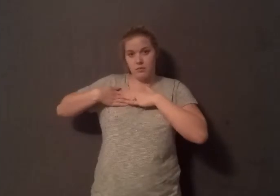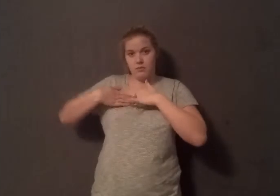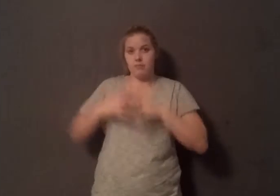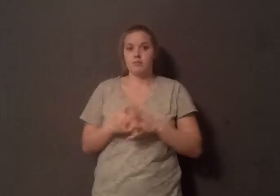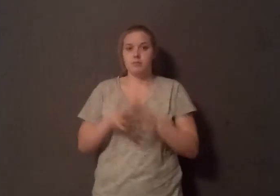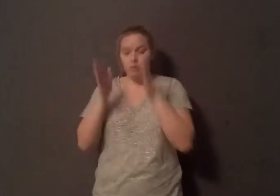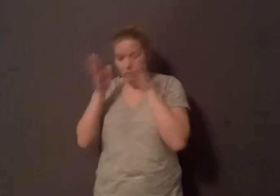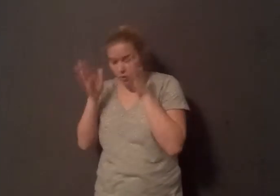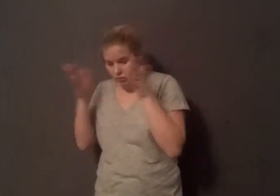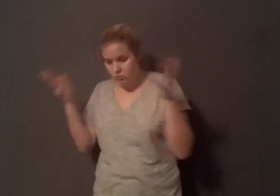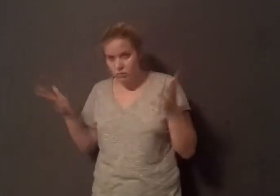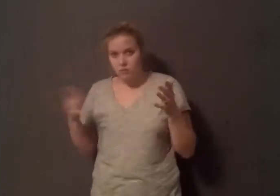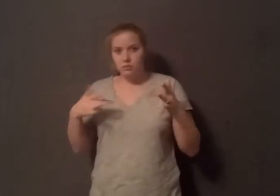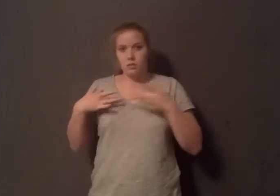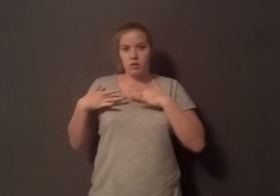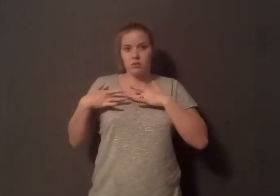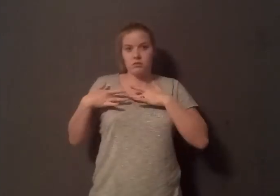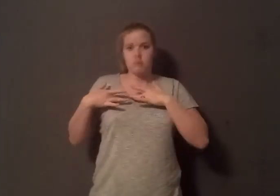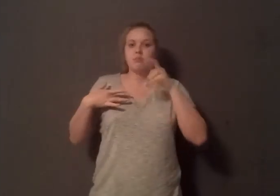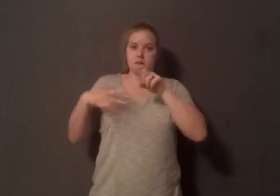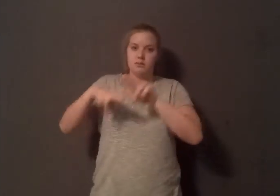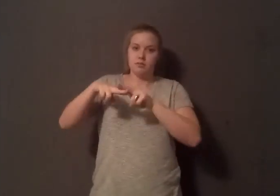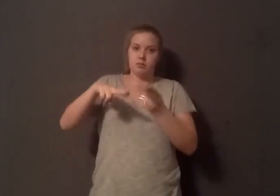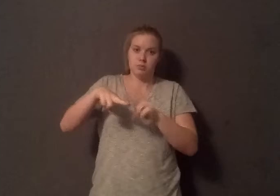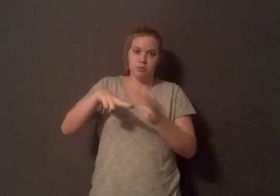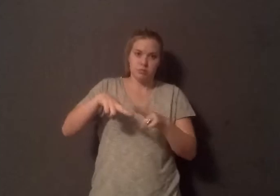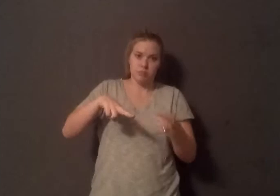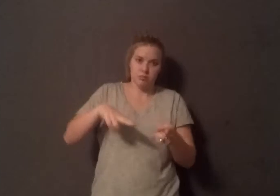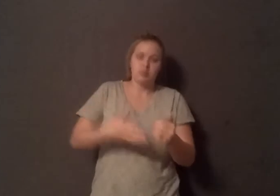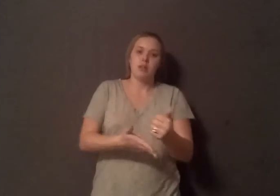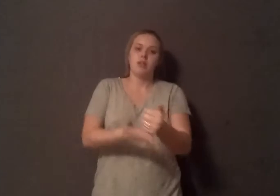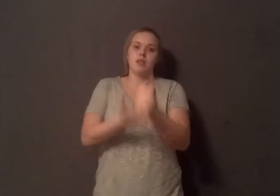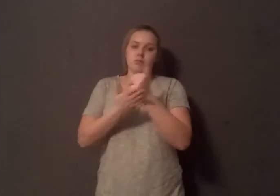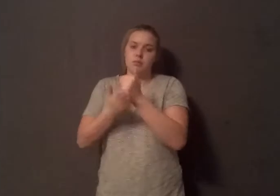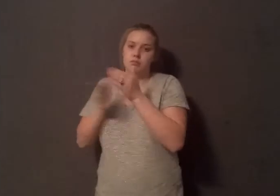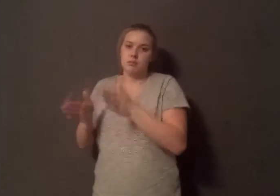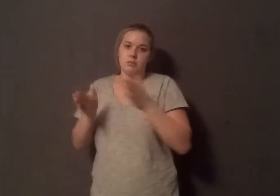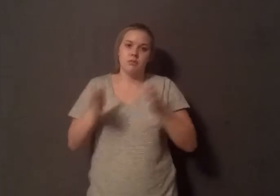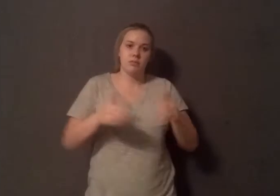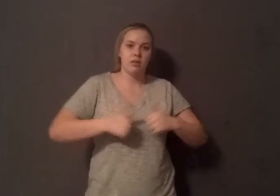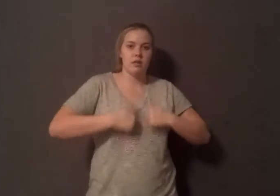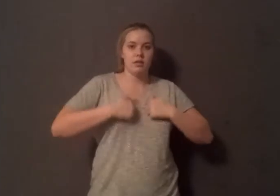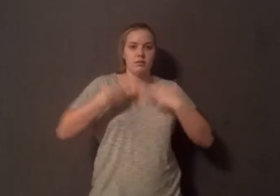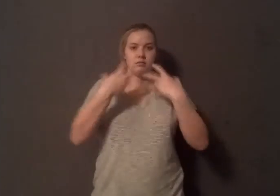mission to reduce heart disease and to improve patients' lives. And if you look at the incidence of hypertension and diabetes